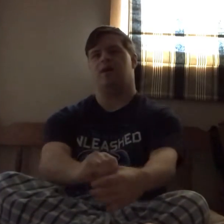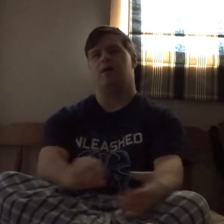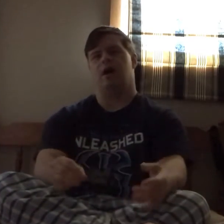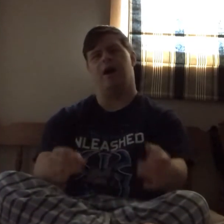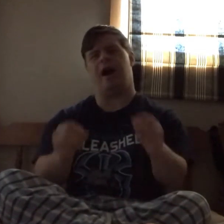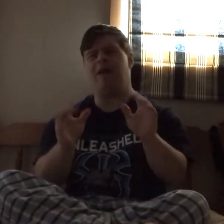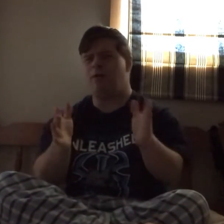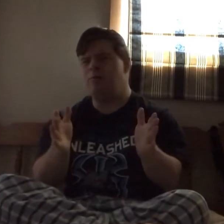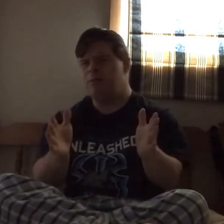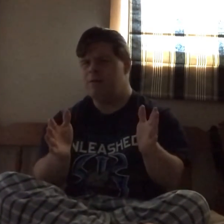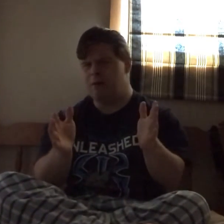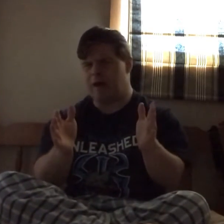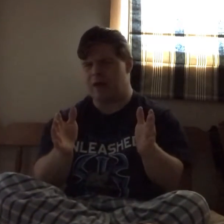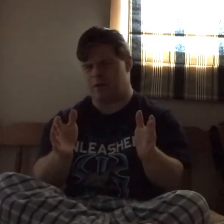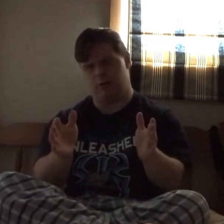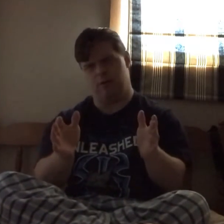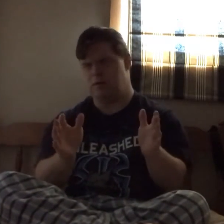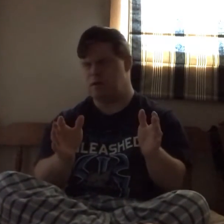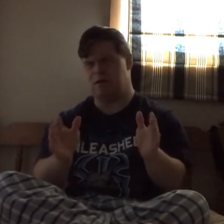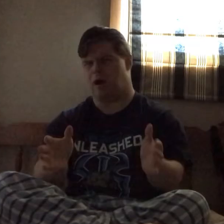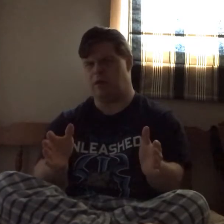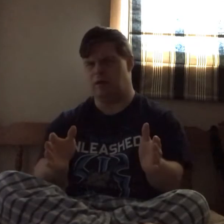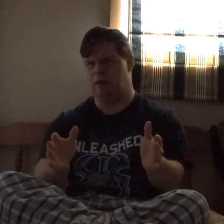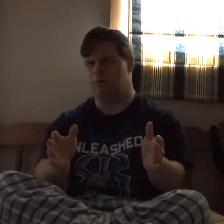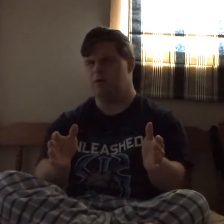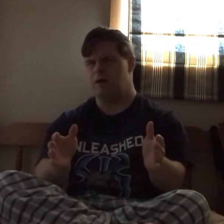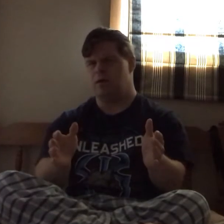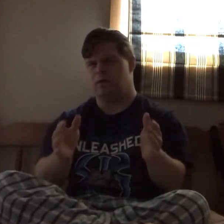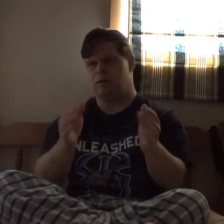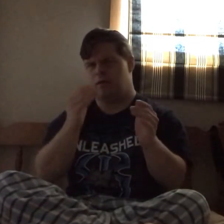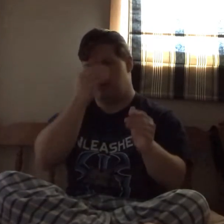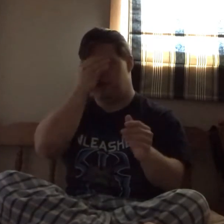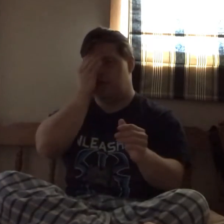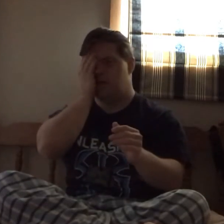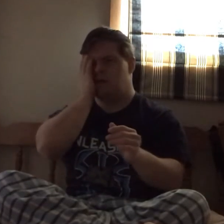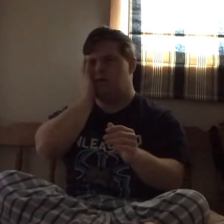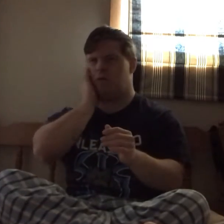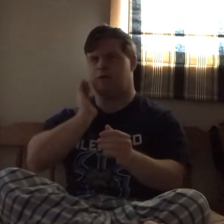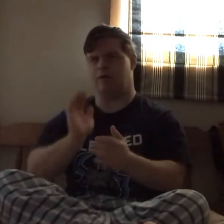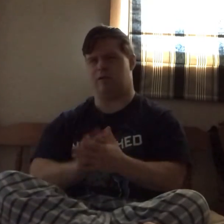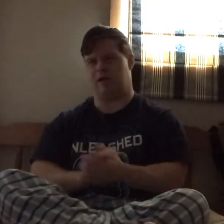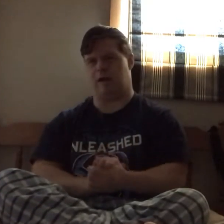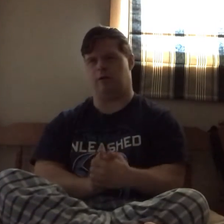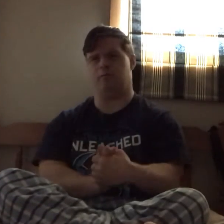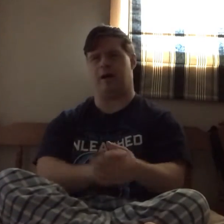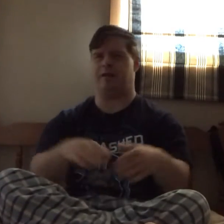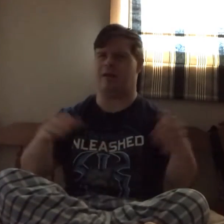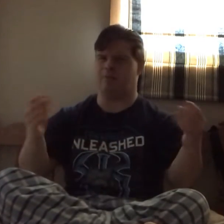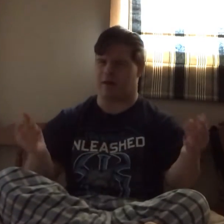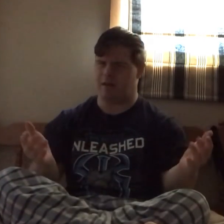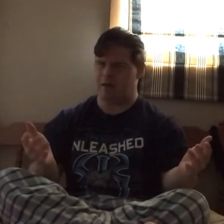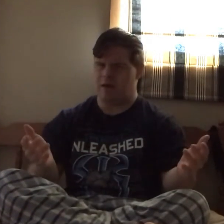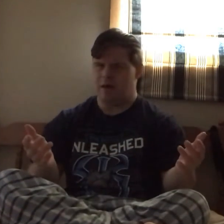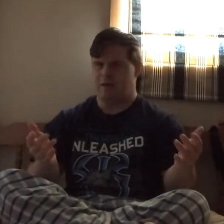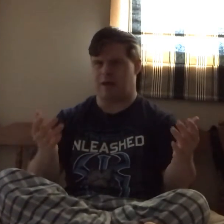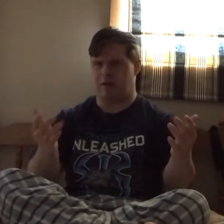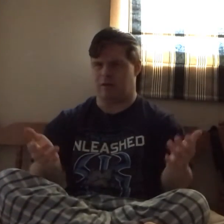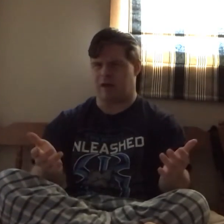I know you guys are not new to the channel, but I just want to let you guys